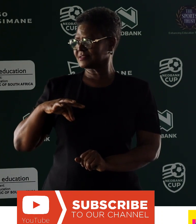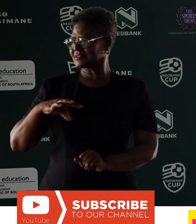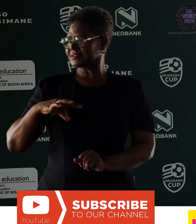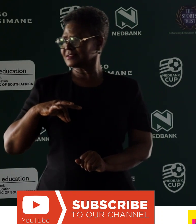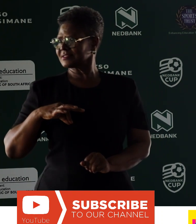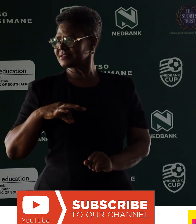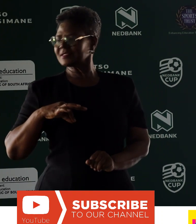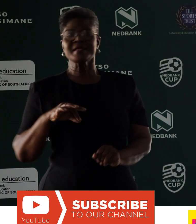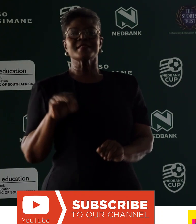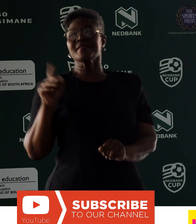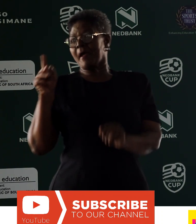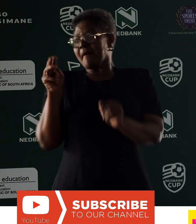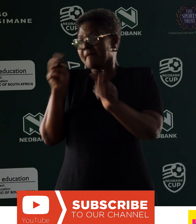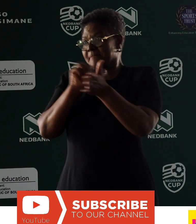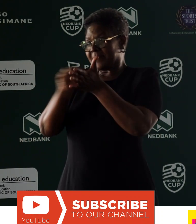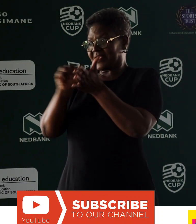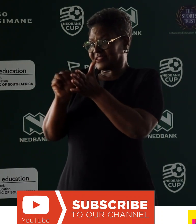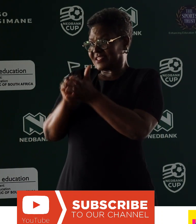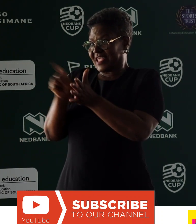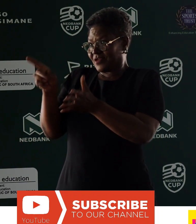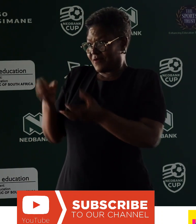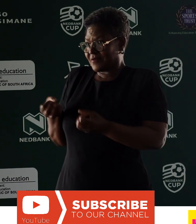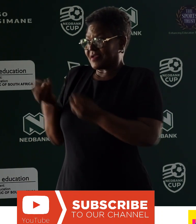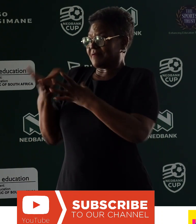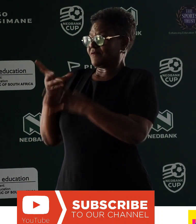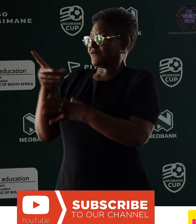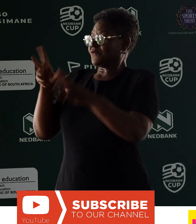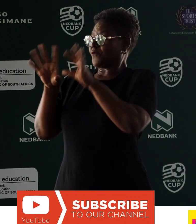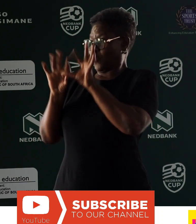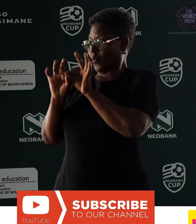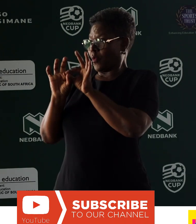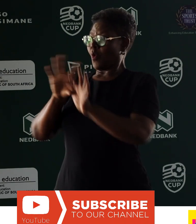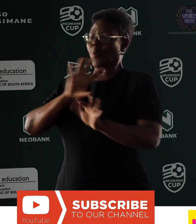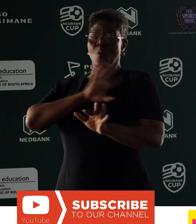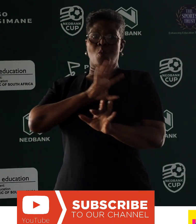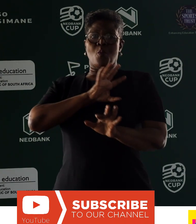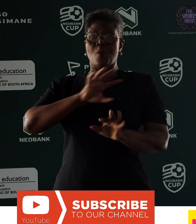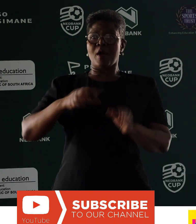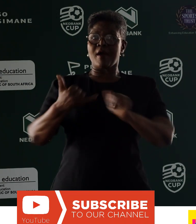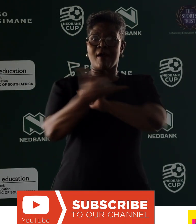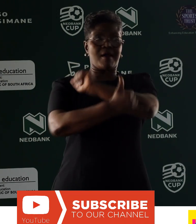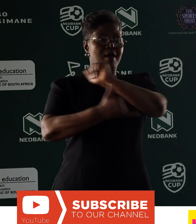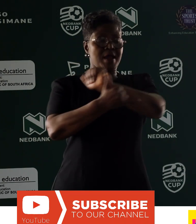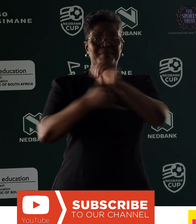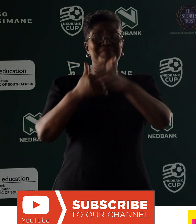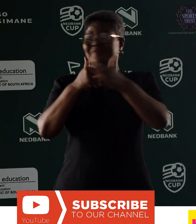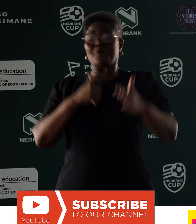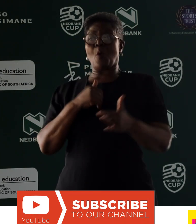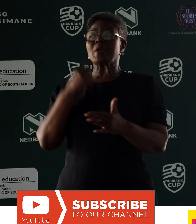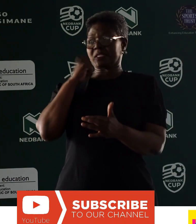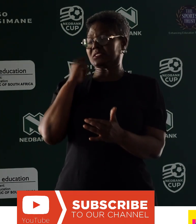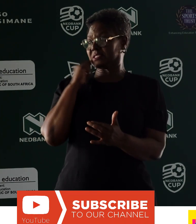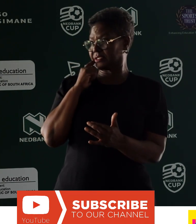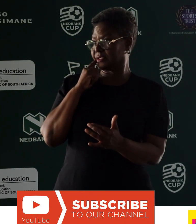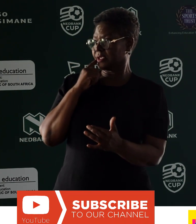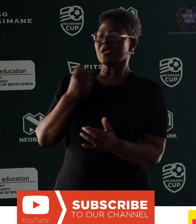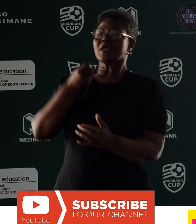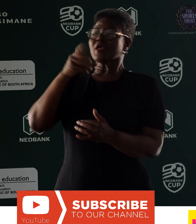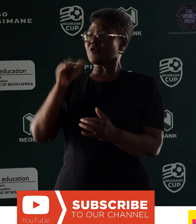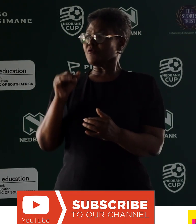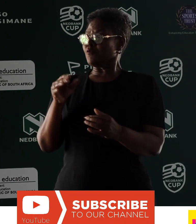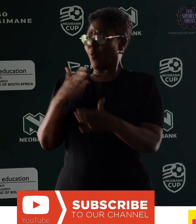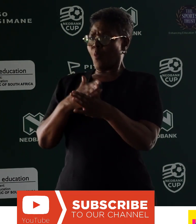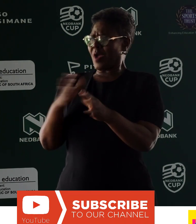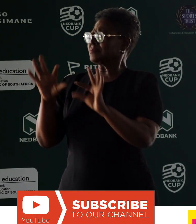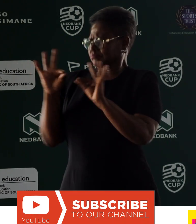message they must take home. Because we lived in a country, in a world that was easy. If you do work in your era